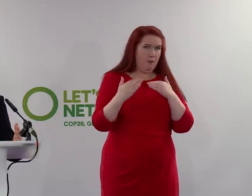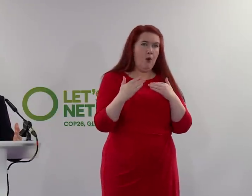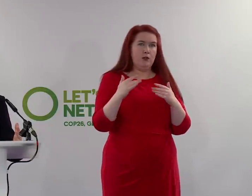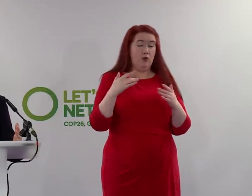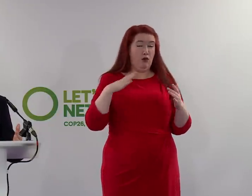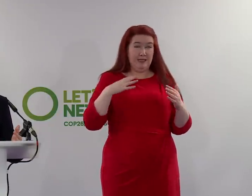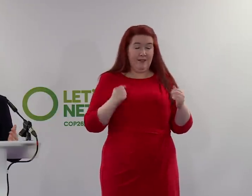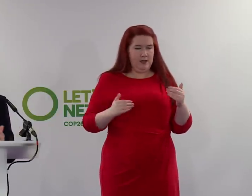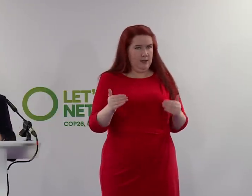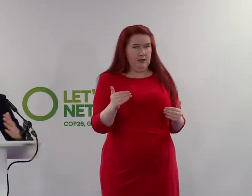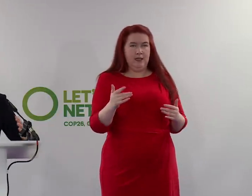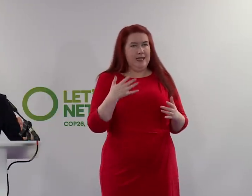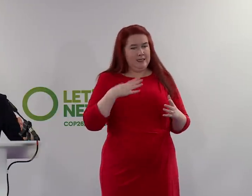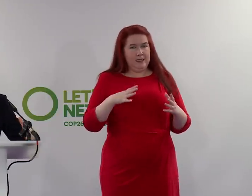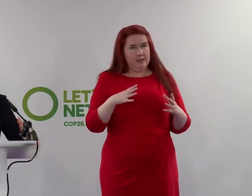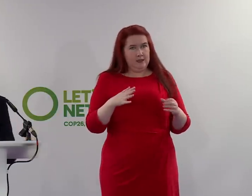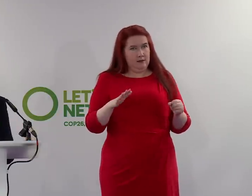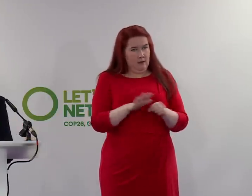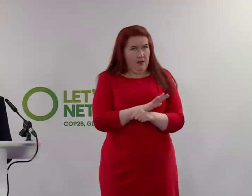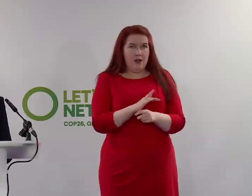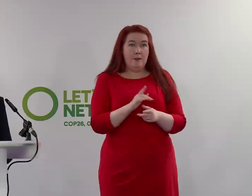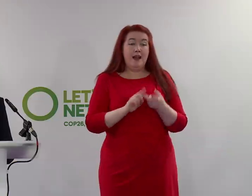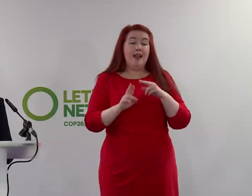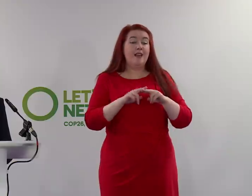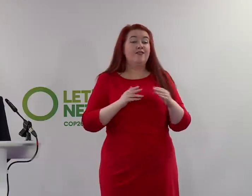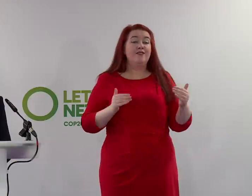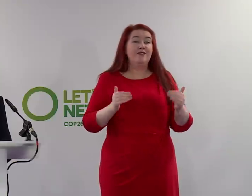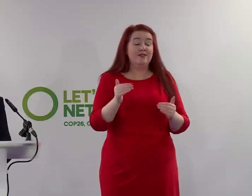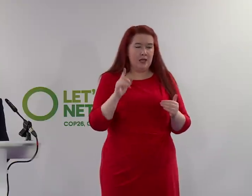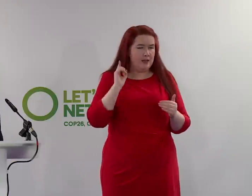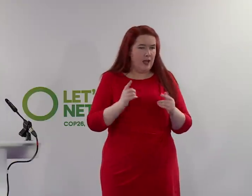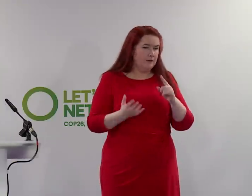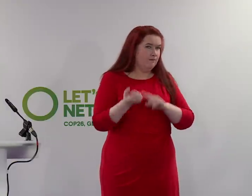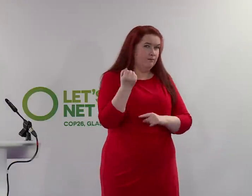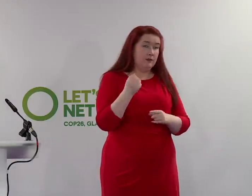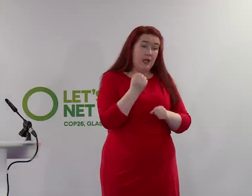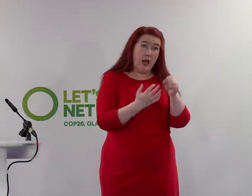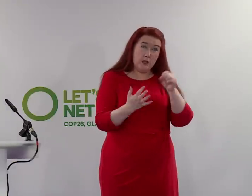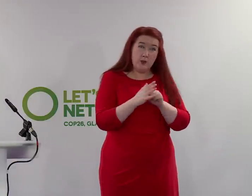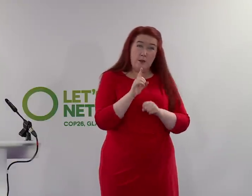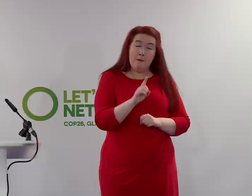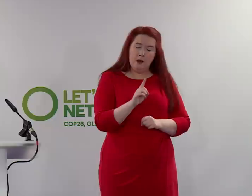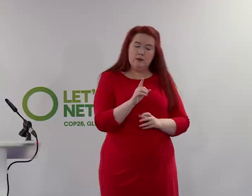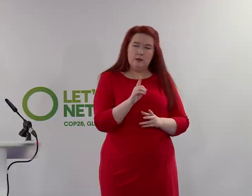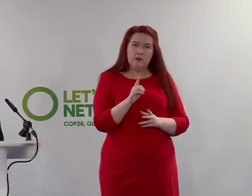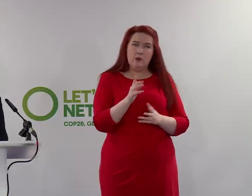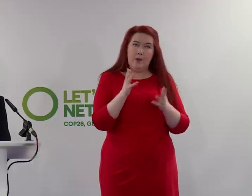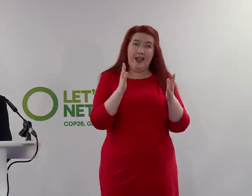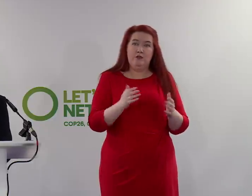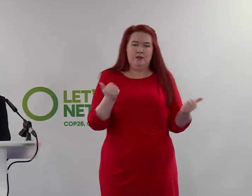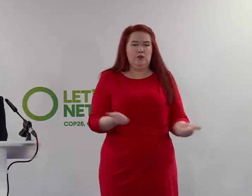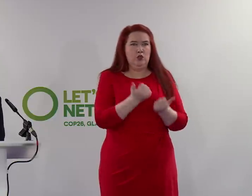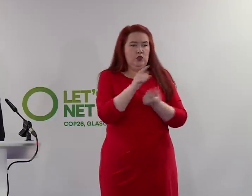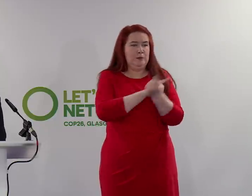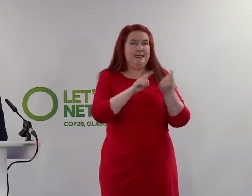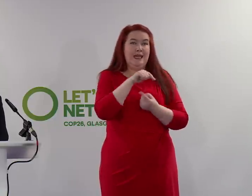gap to be closed. If that gap can all be closed in Glasgow, then at the very least we need to come out of Glasgow